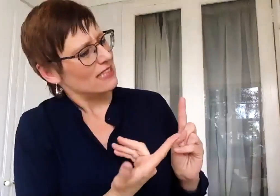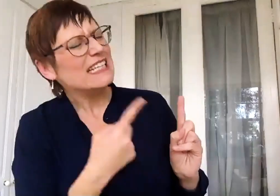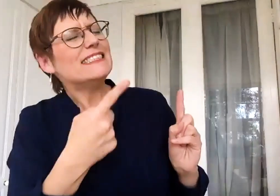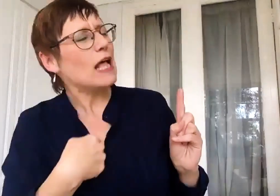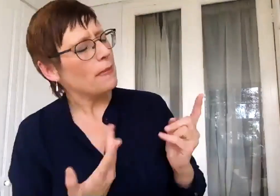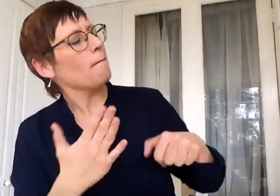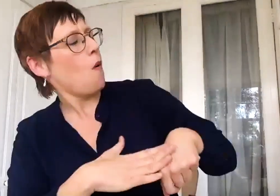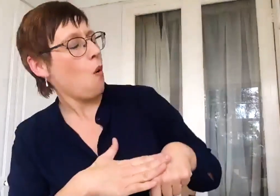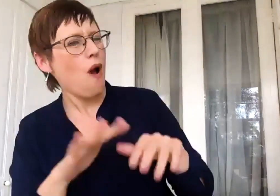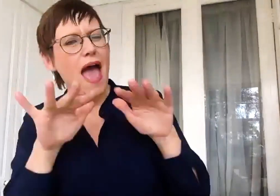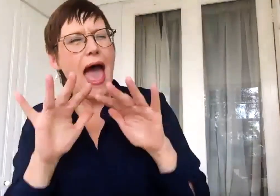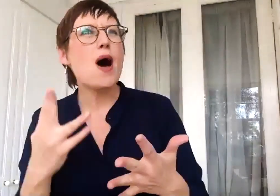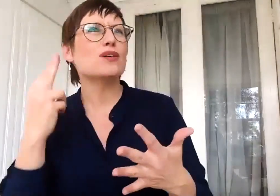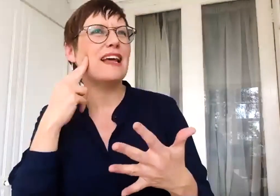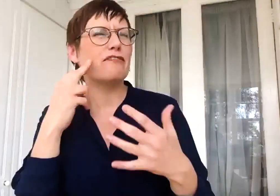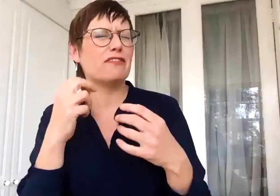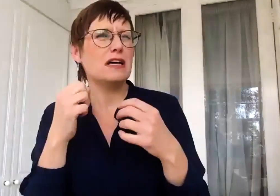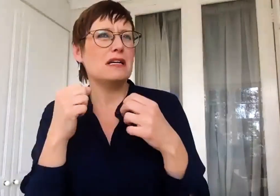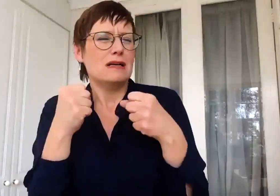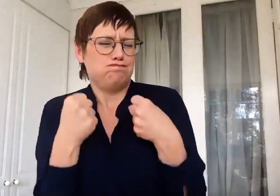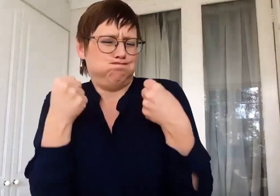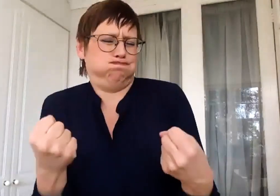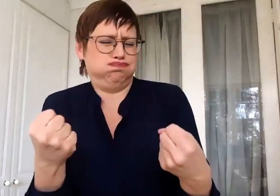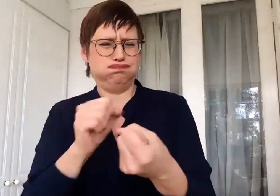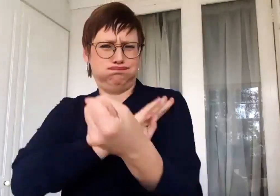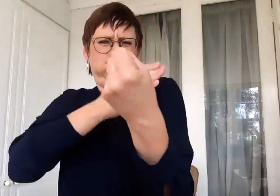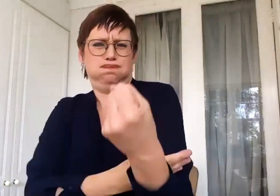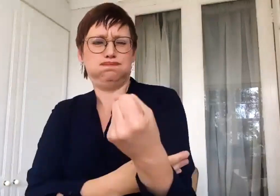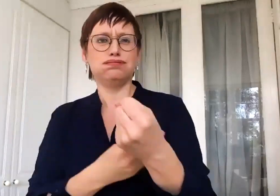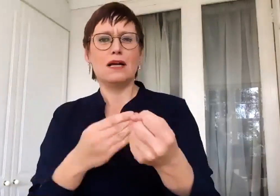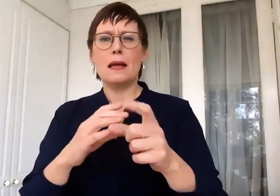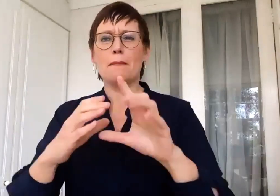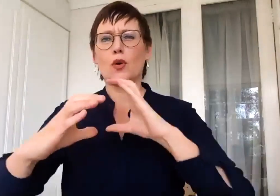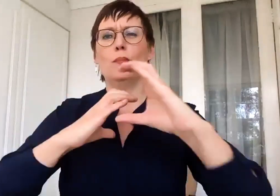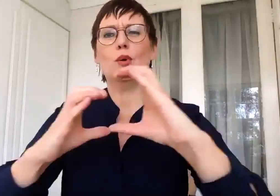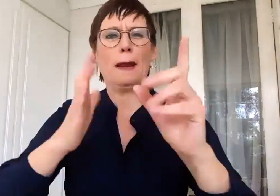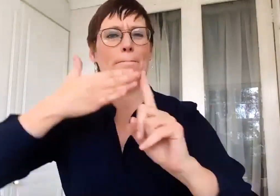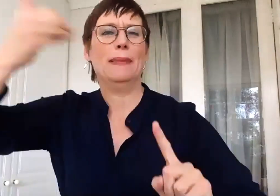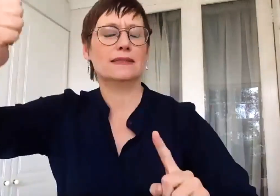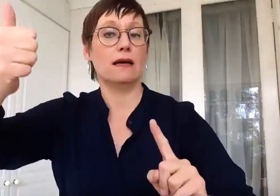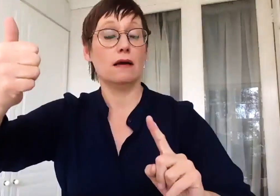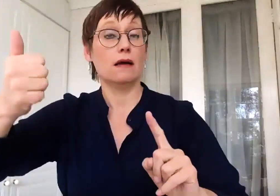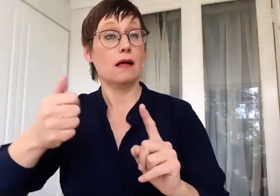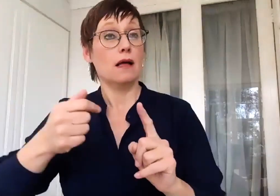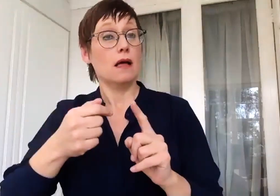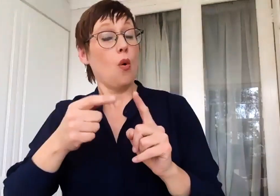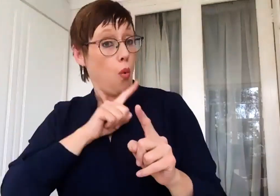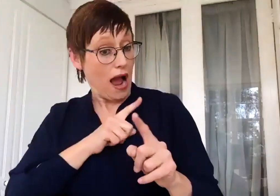be both functionally necessary for deaf people, but it must also be a beautiful thing to